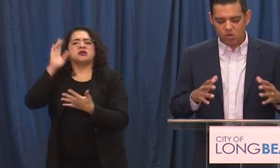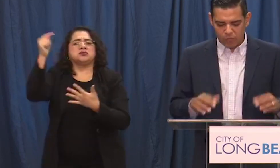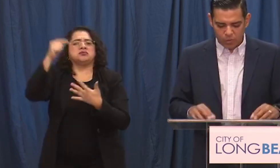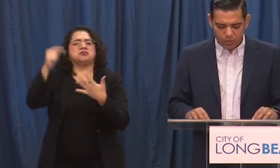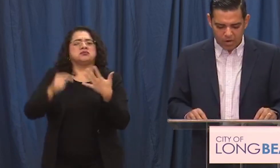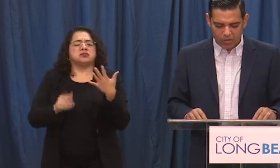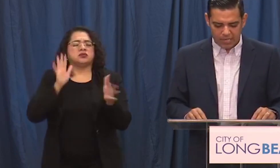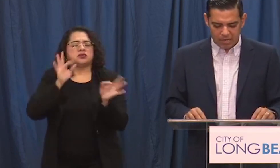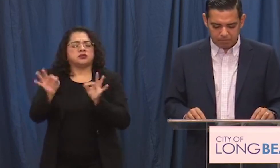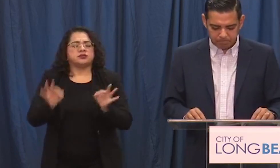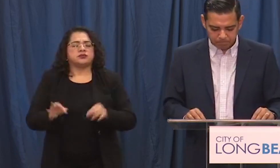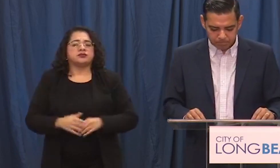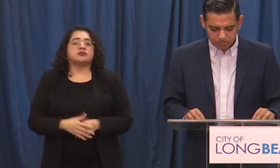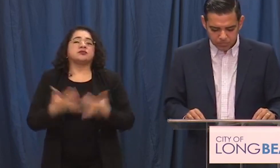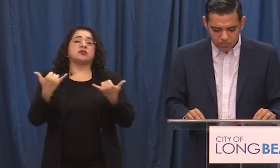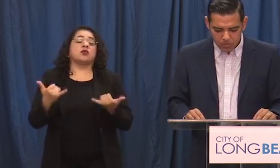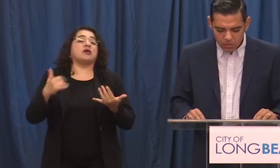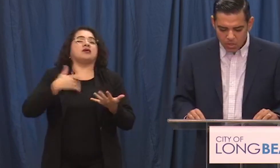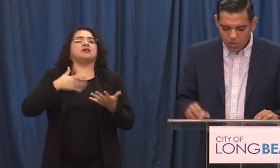of where we're at right now.